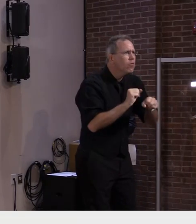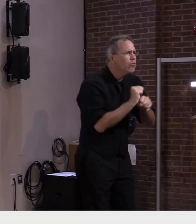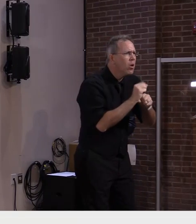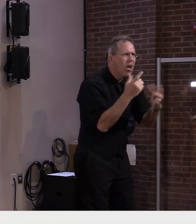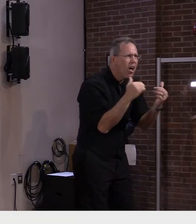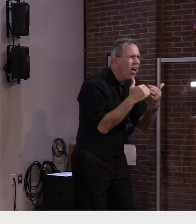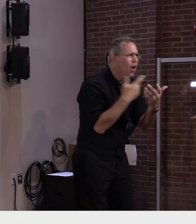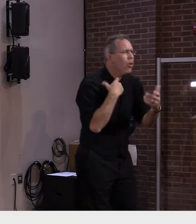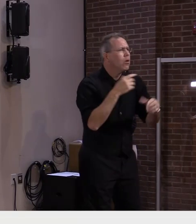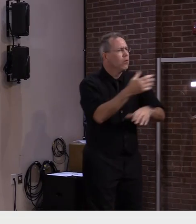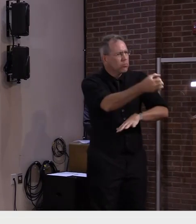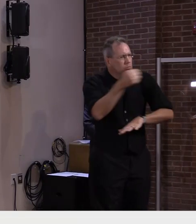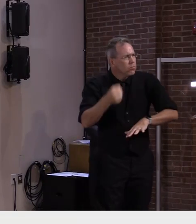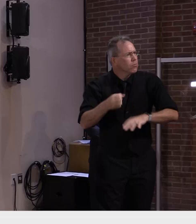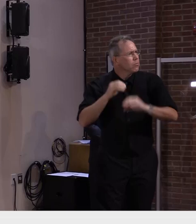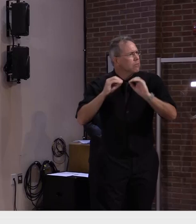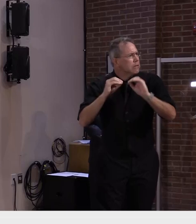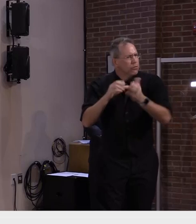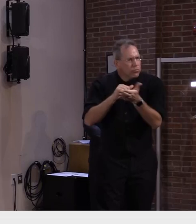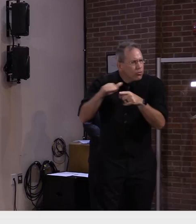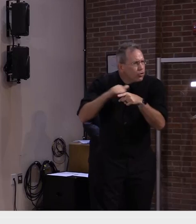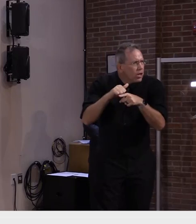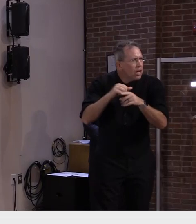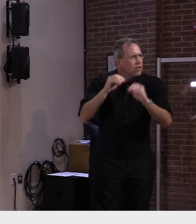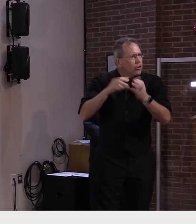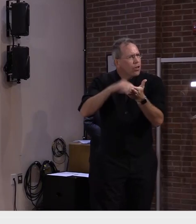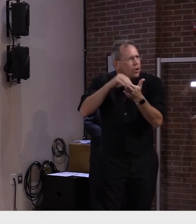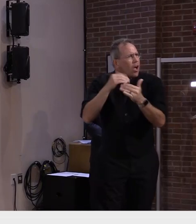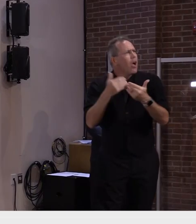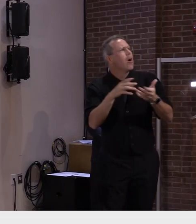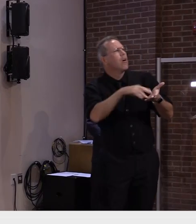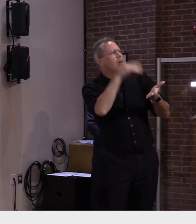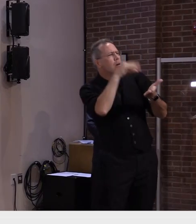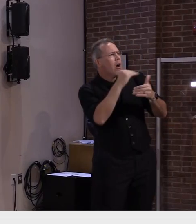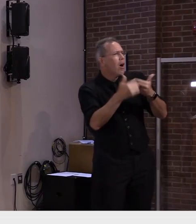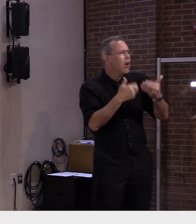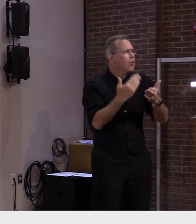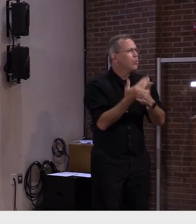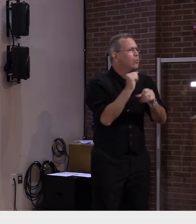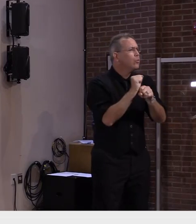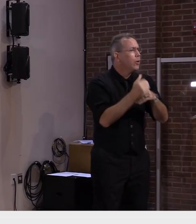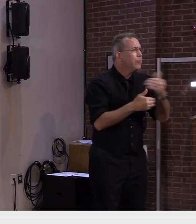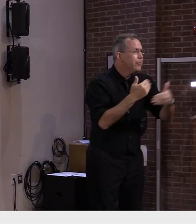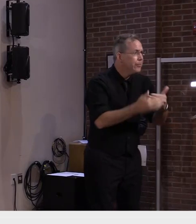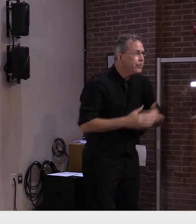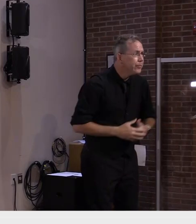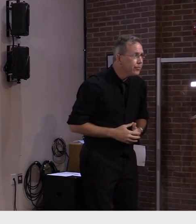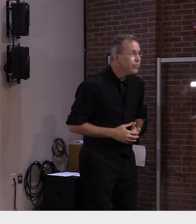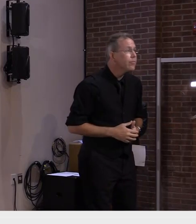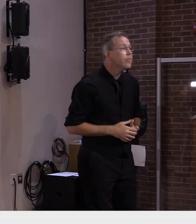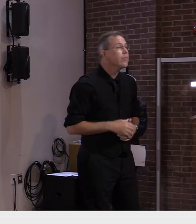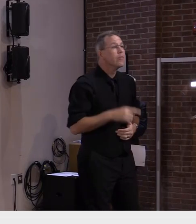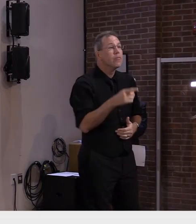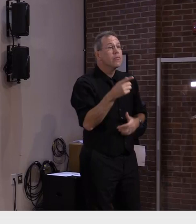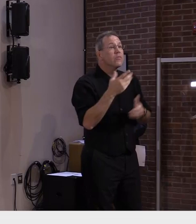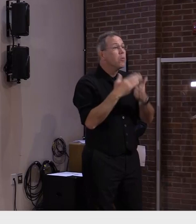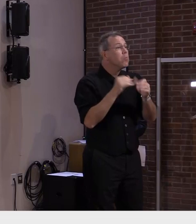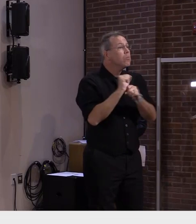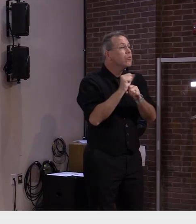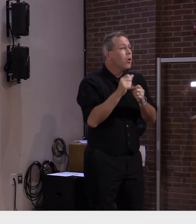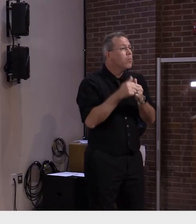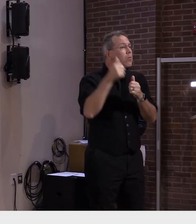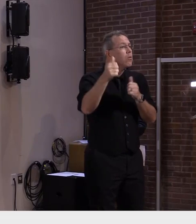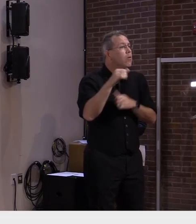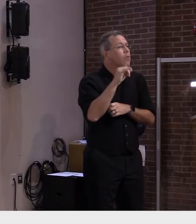fairs to help link job seekers with employers i encourage anyone looking for a job to attend any or